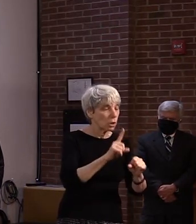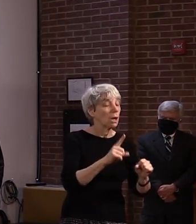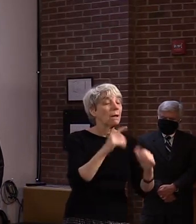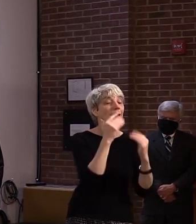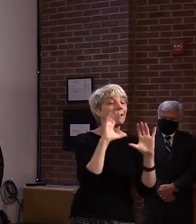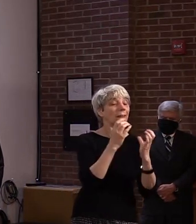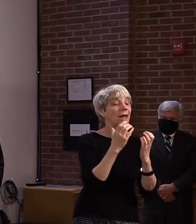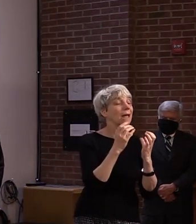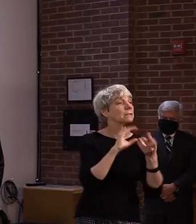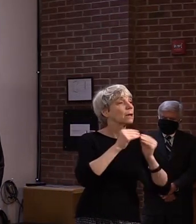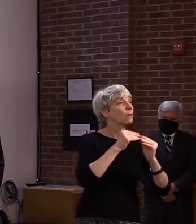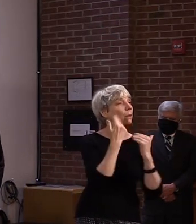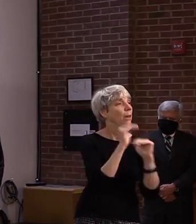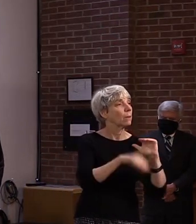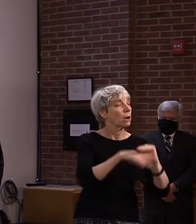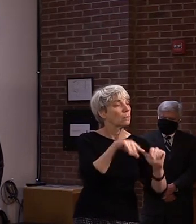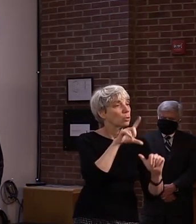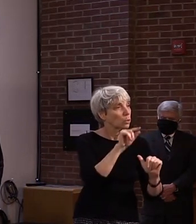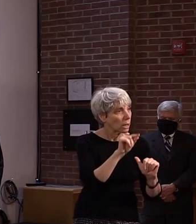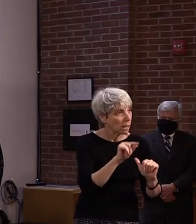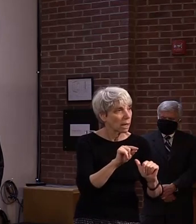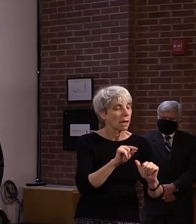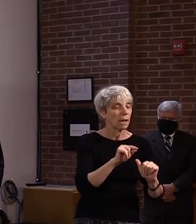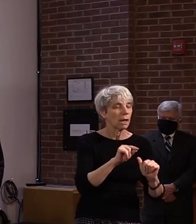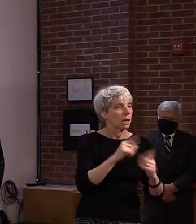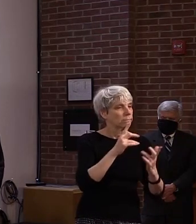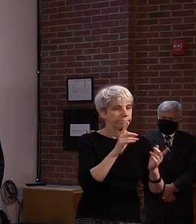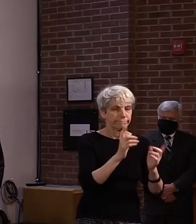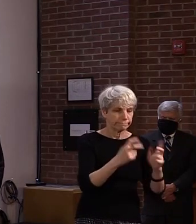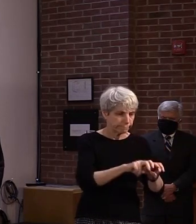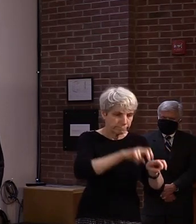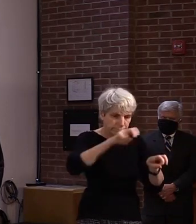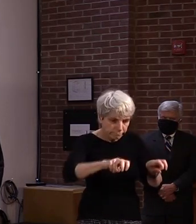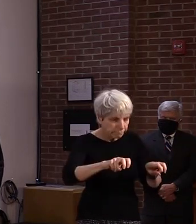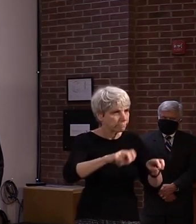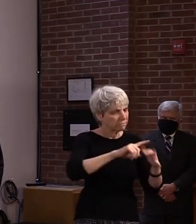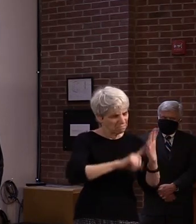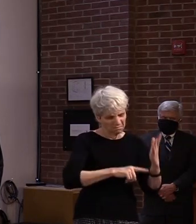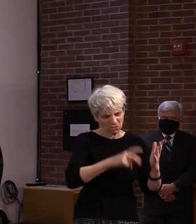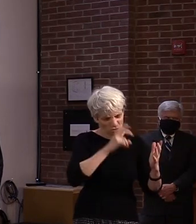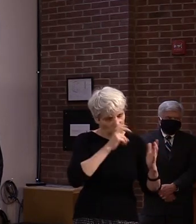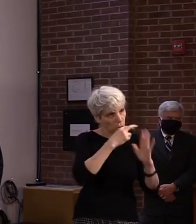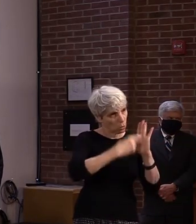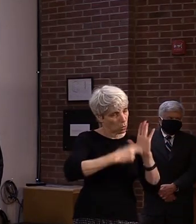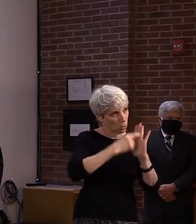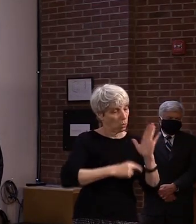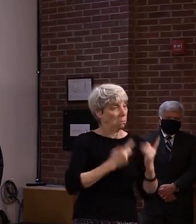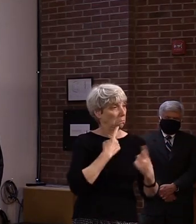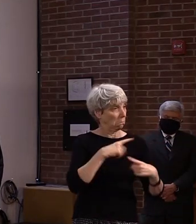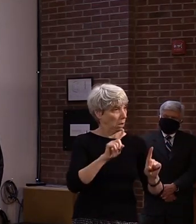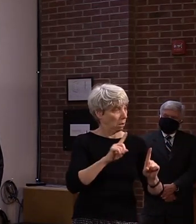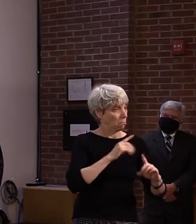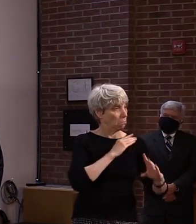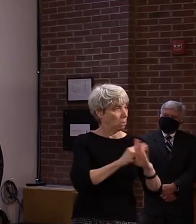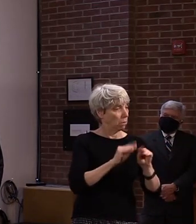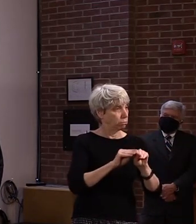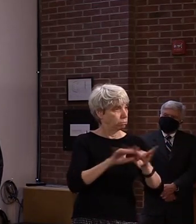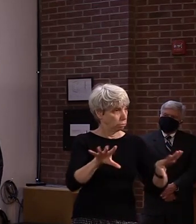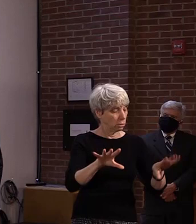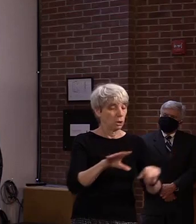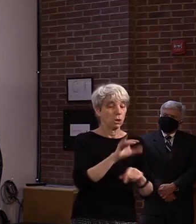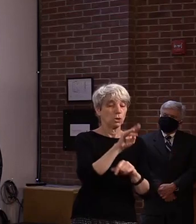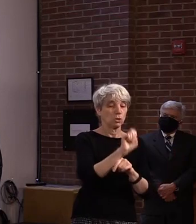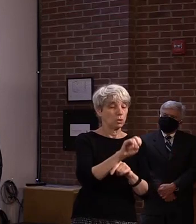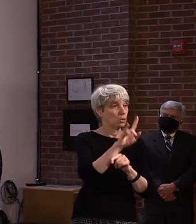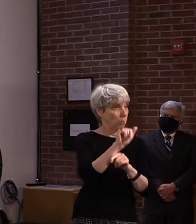were successful at limiting new infections. During June and July of 666 programs